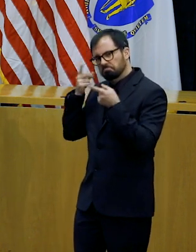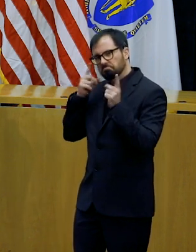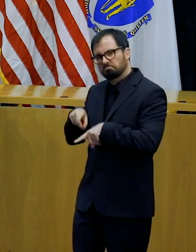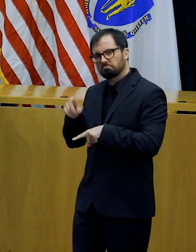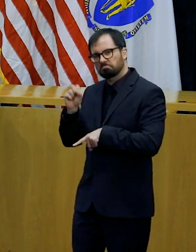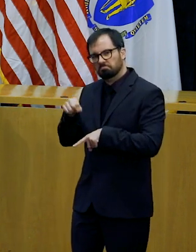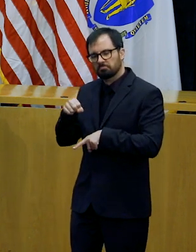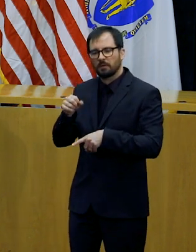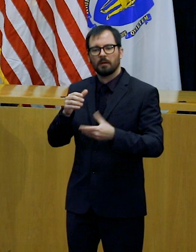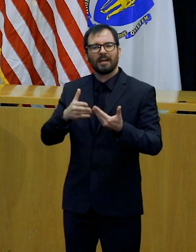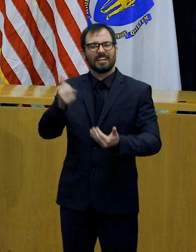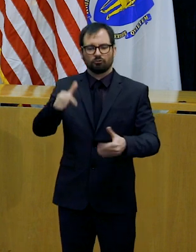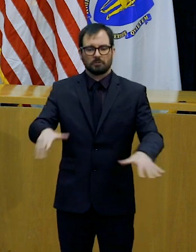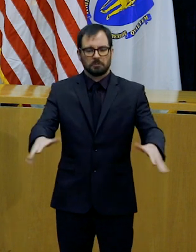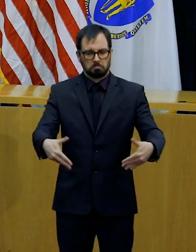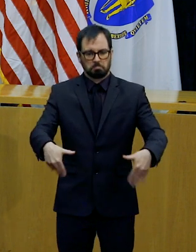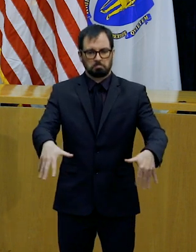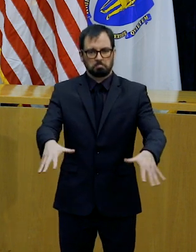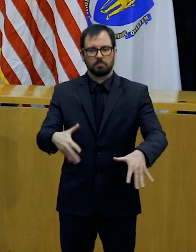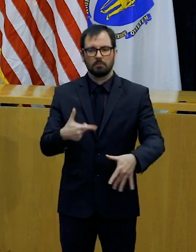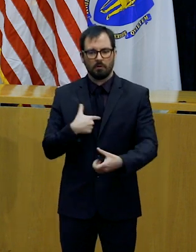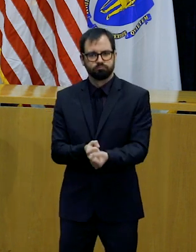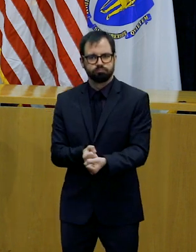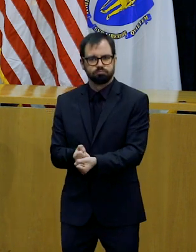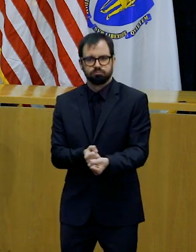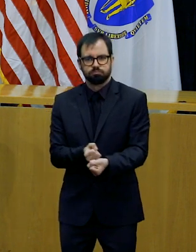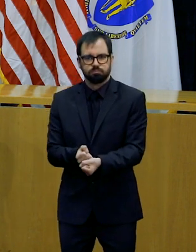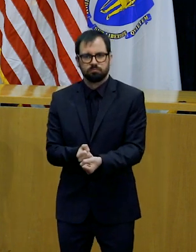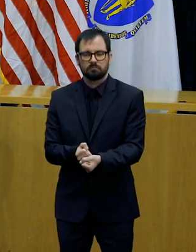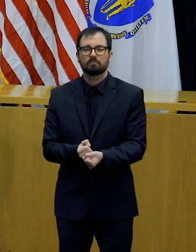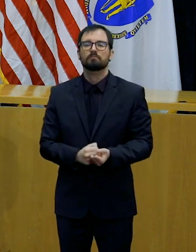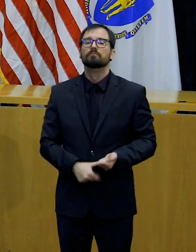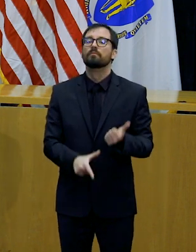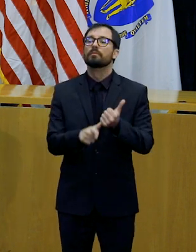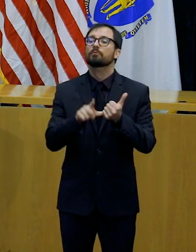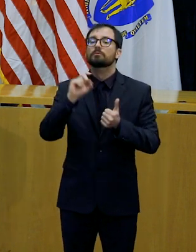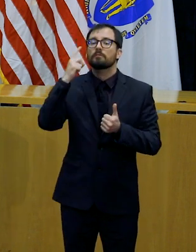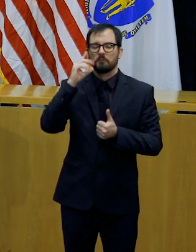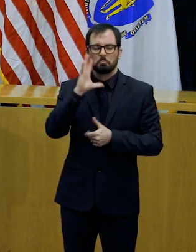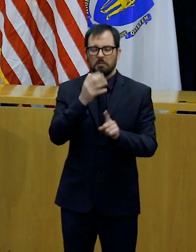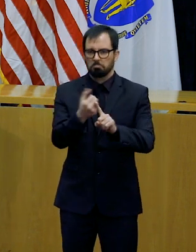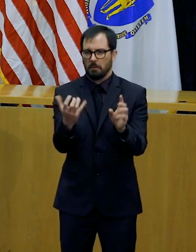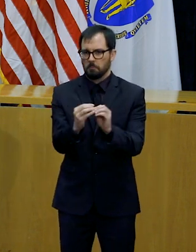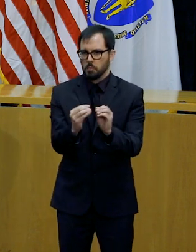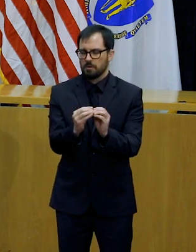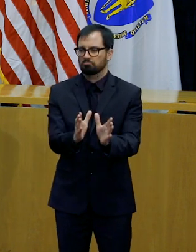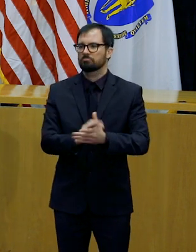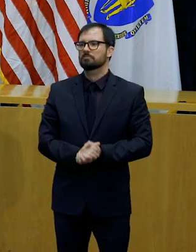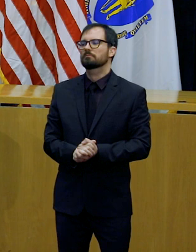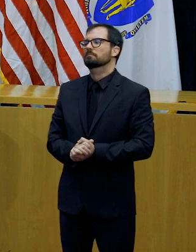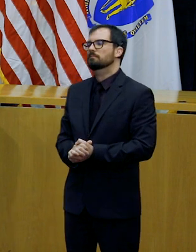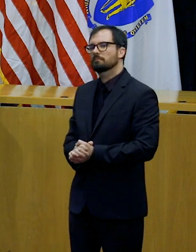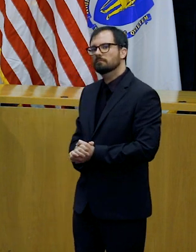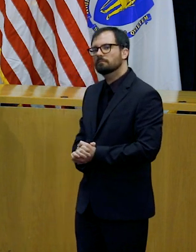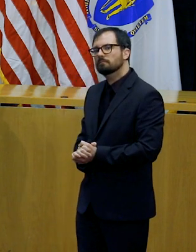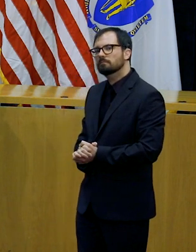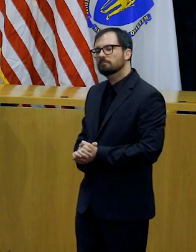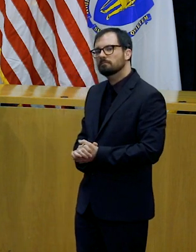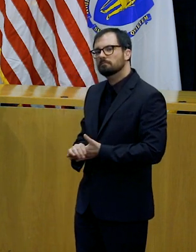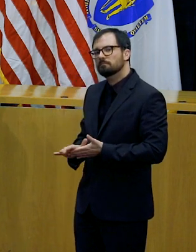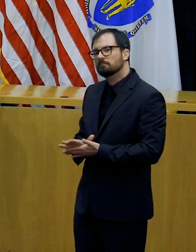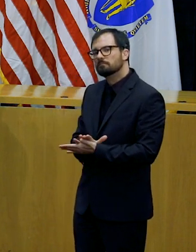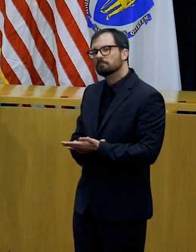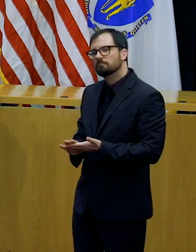For the last two days, we've all been following closely the developments in Washington. The debate around the economic aid package